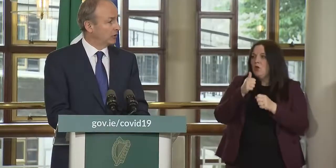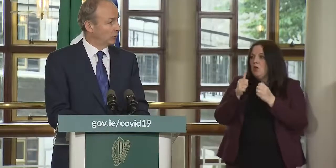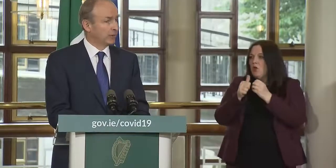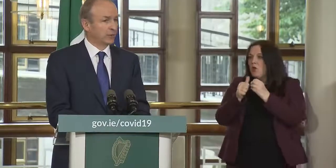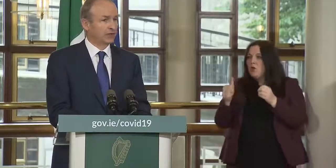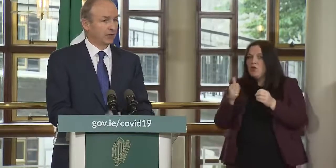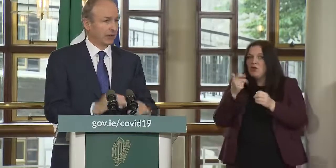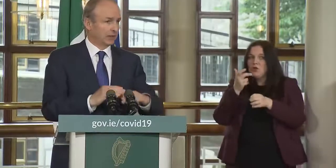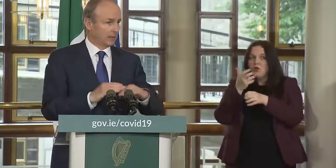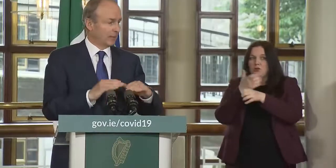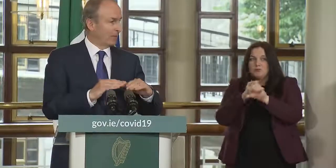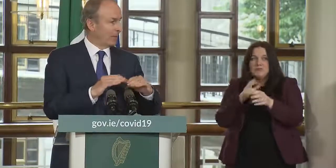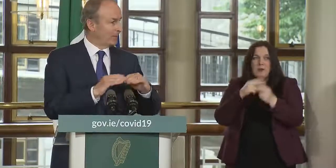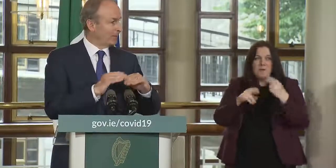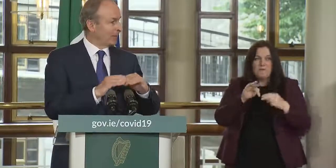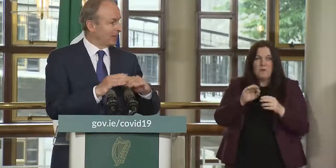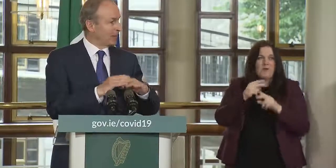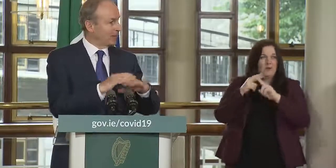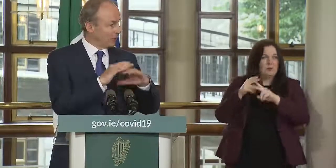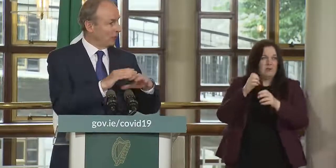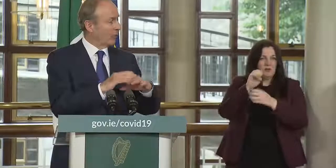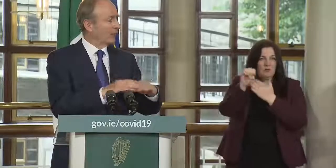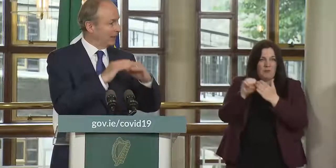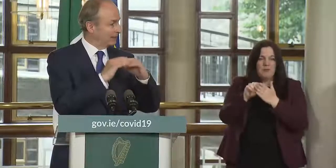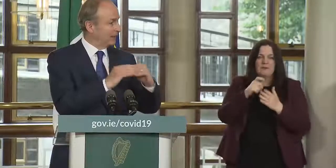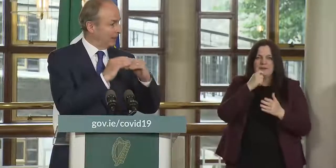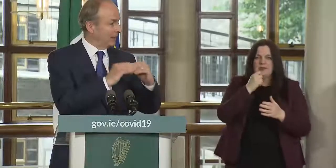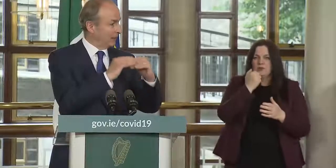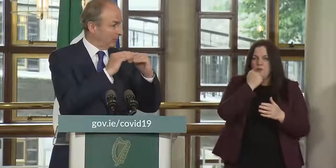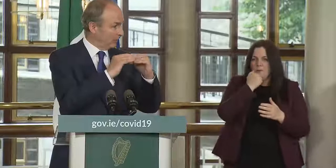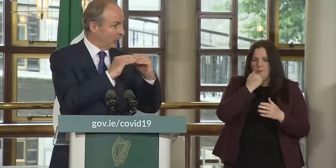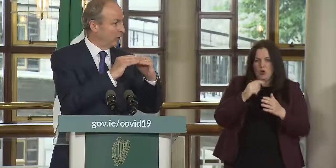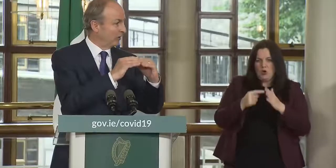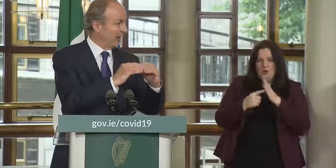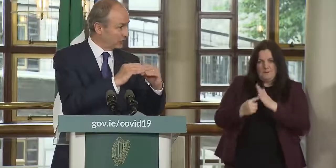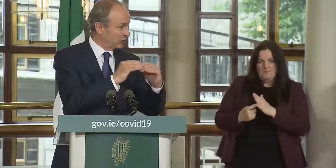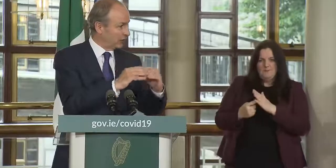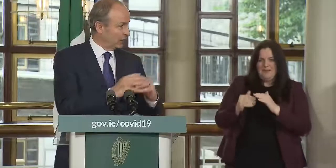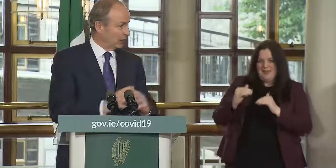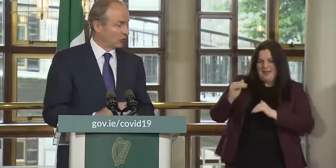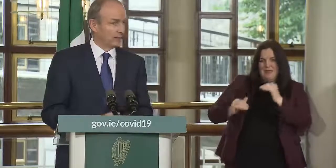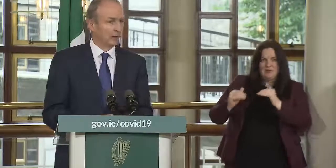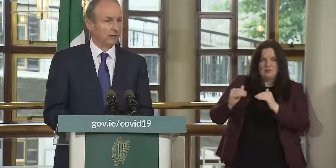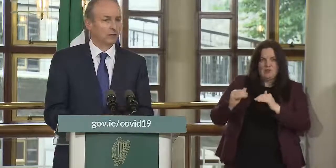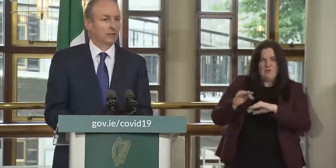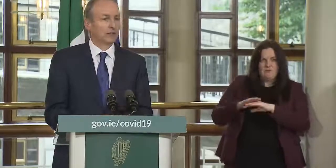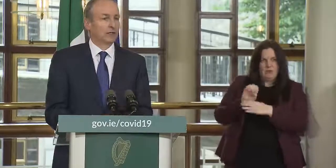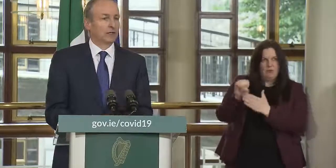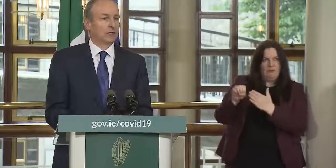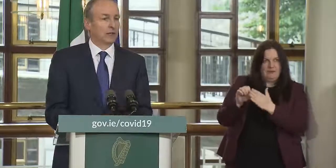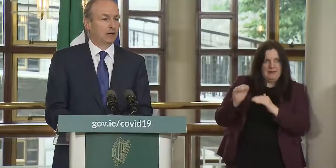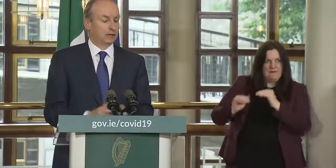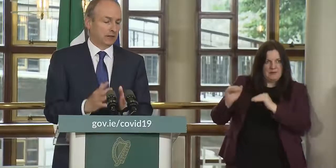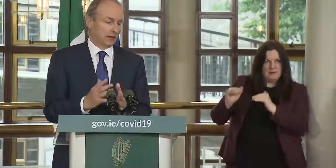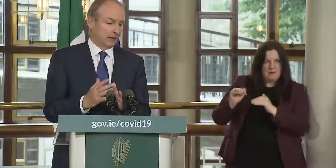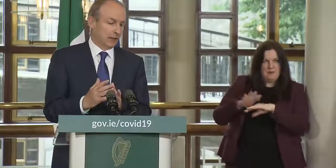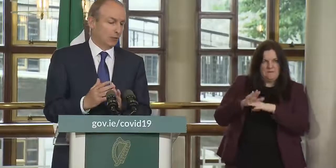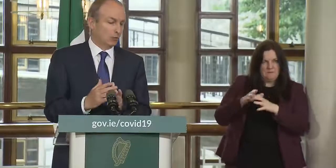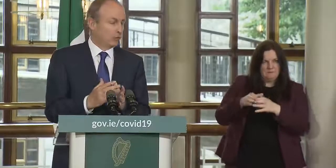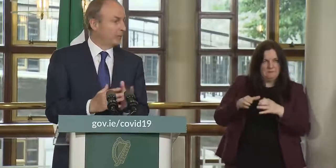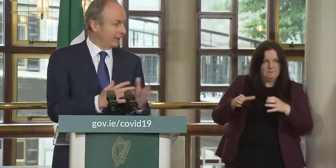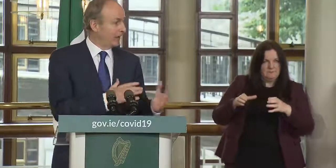coming into europe basically um they took a number and said anything you know below the average at the european level uh